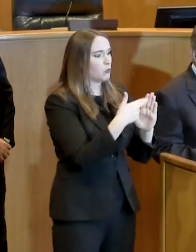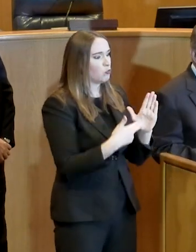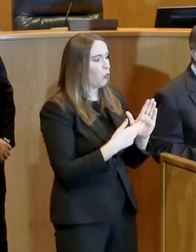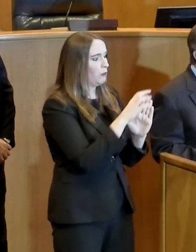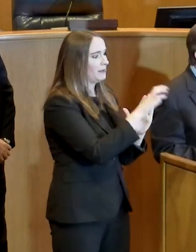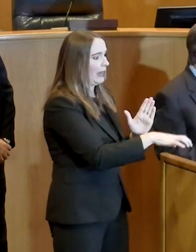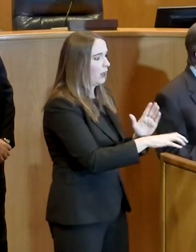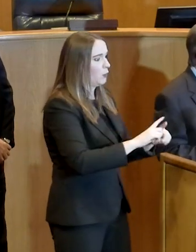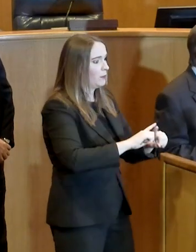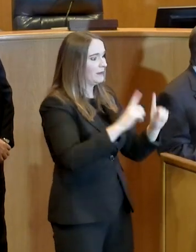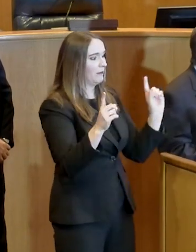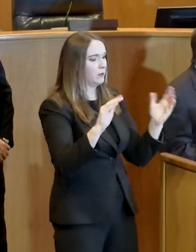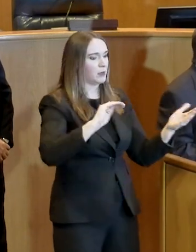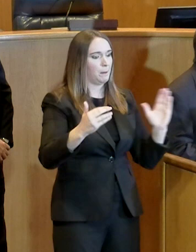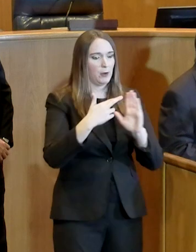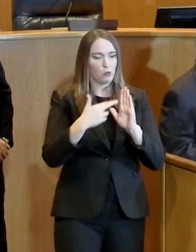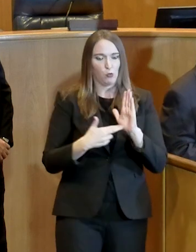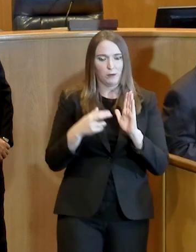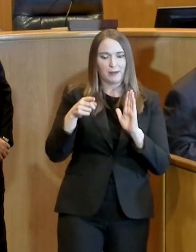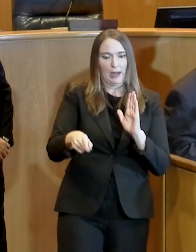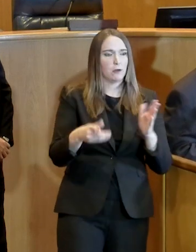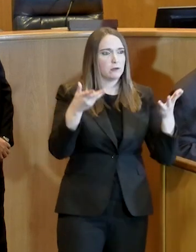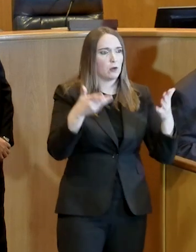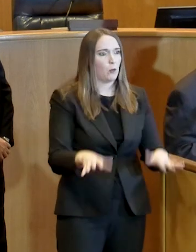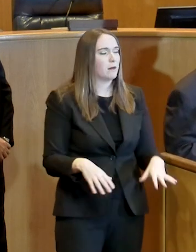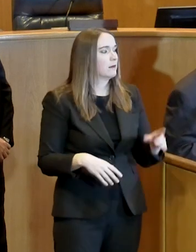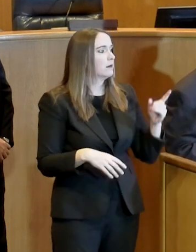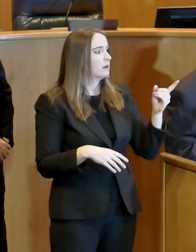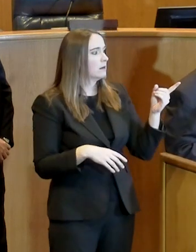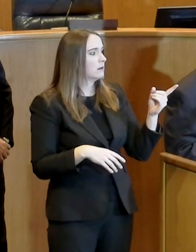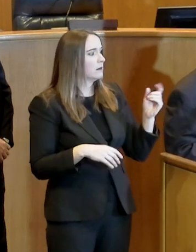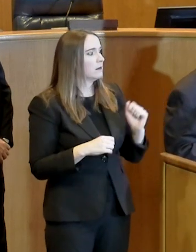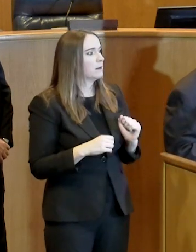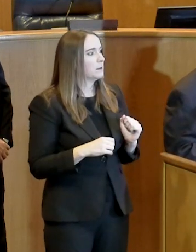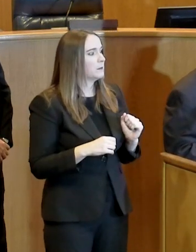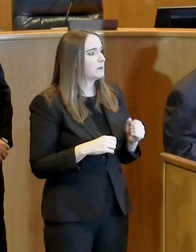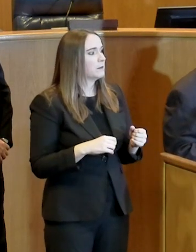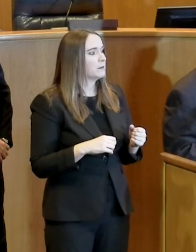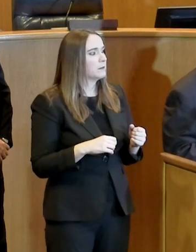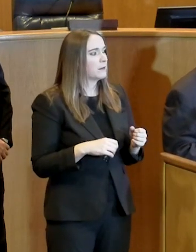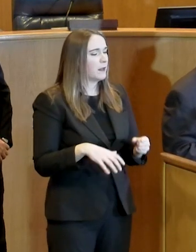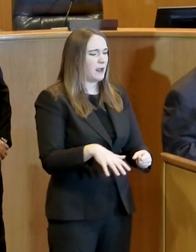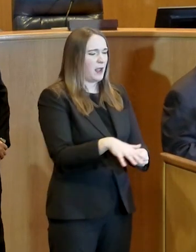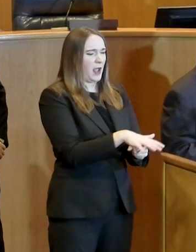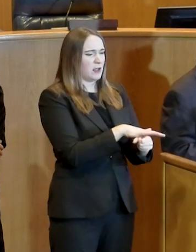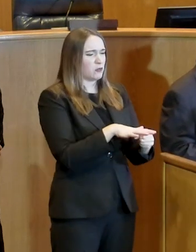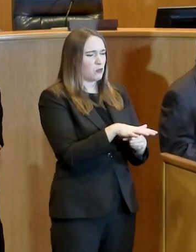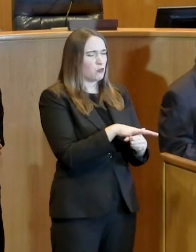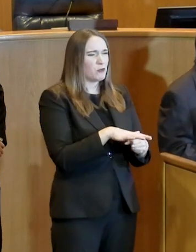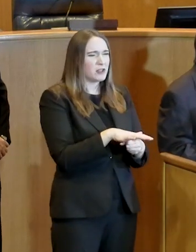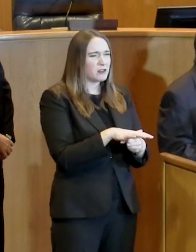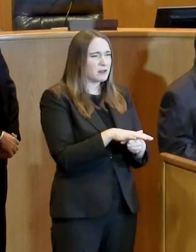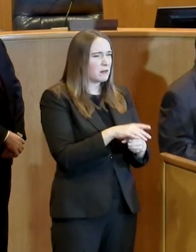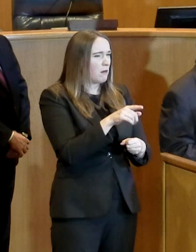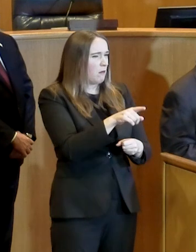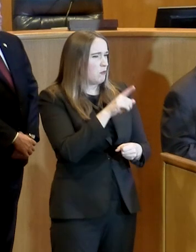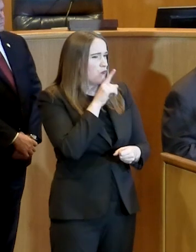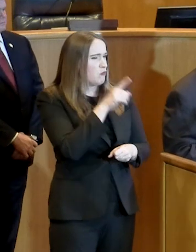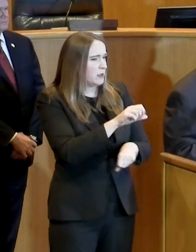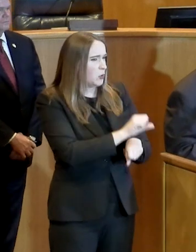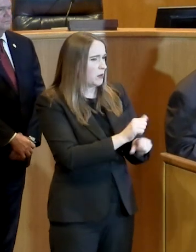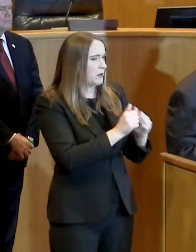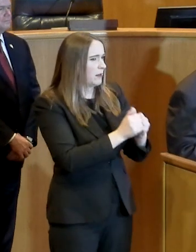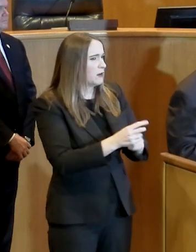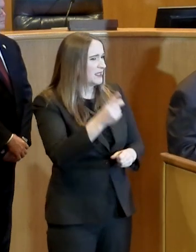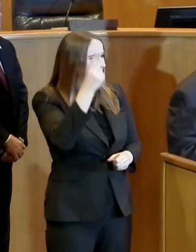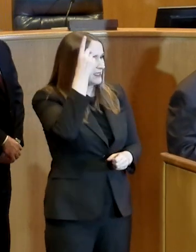understands what's happening. How closely are you guys really working with the region because Dallas has one plan first, and then you guys come